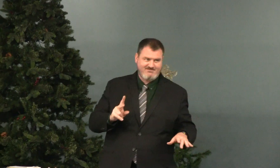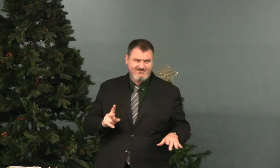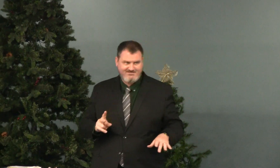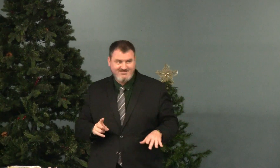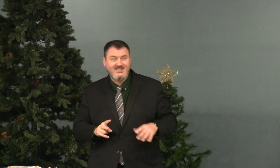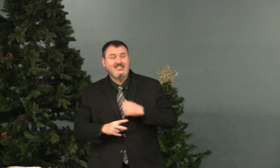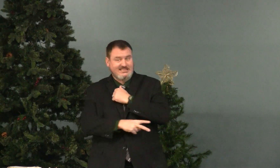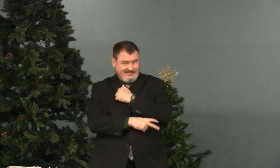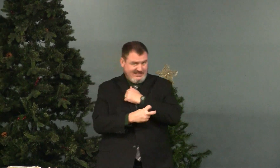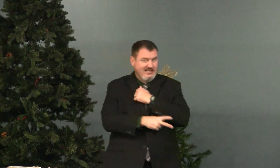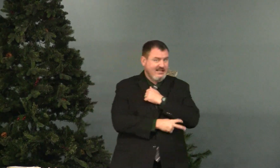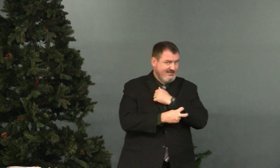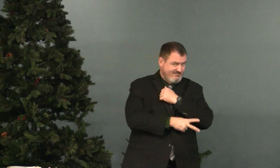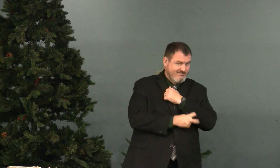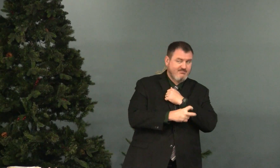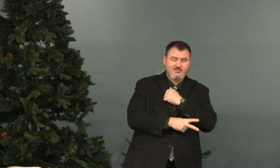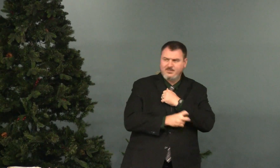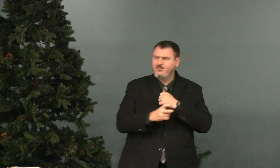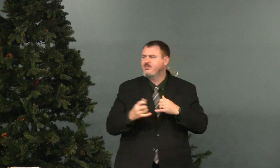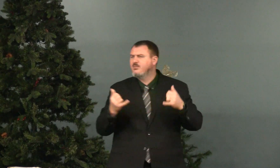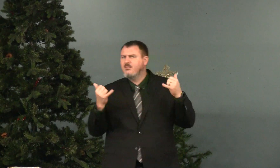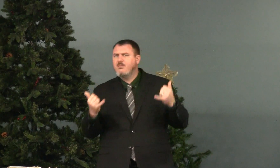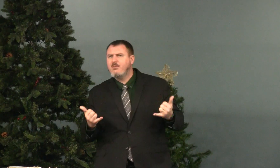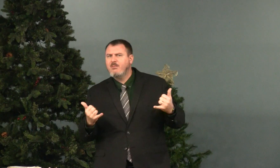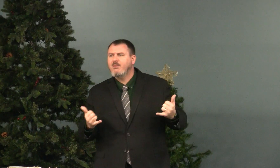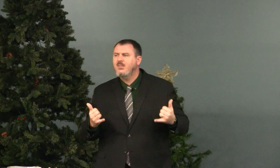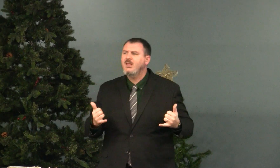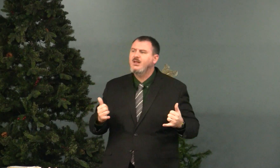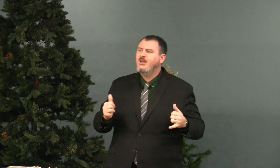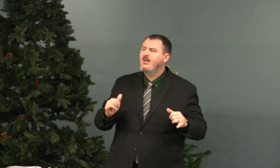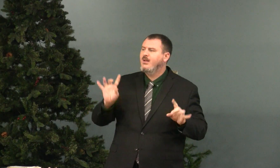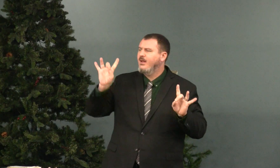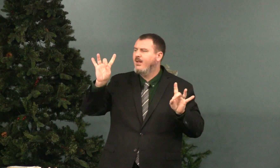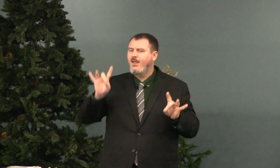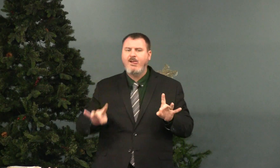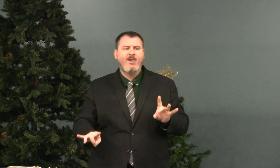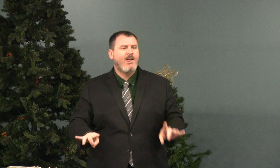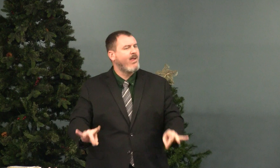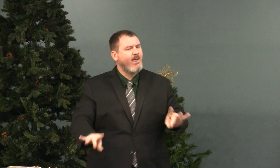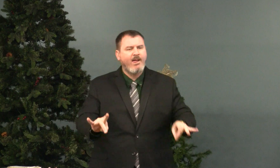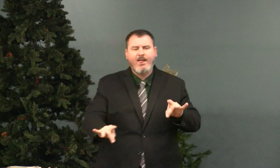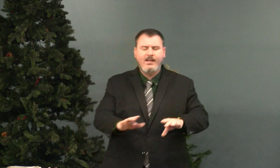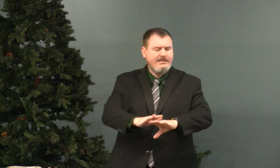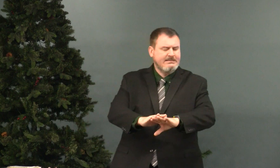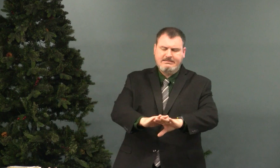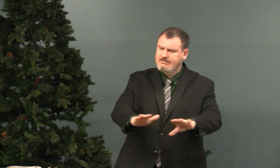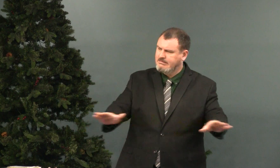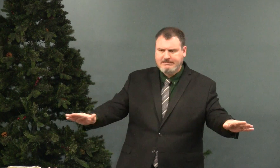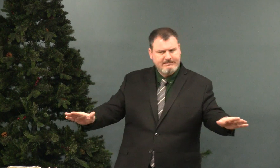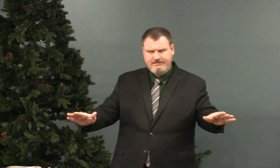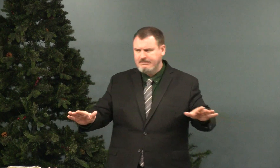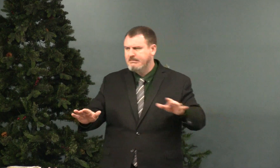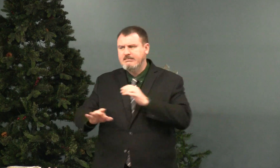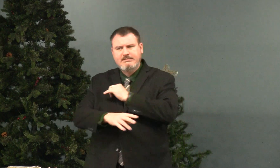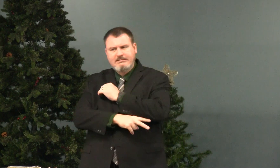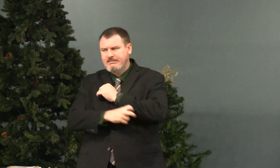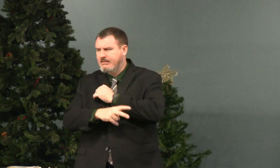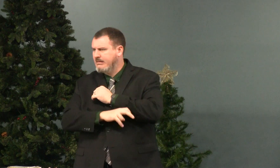Okay? That's stealing. Now, so picking up things that don't belong to you.